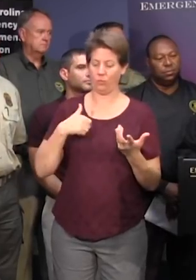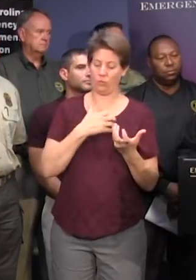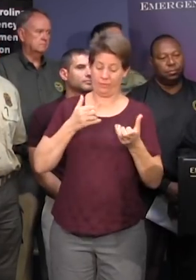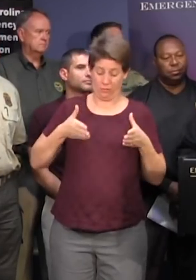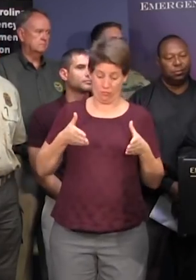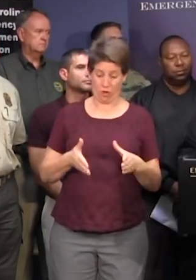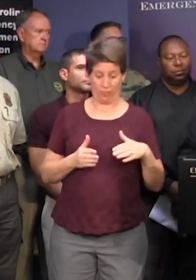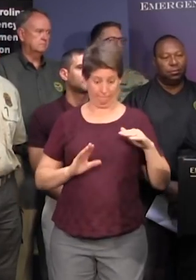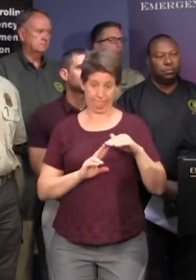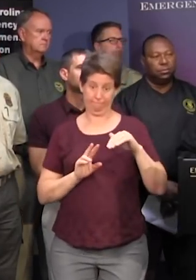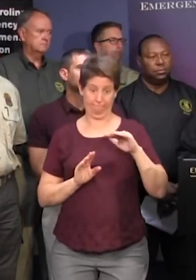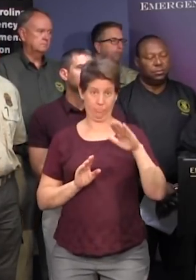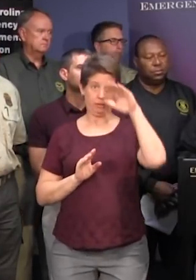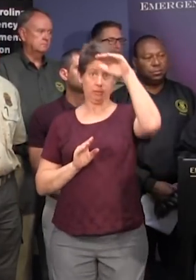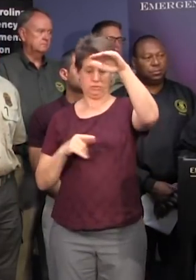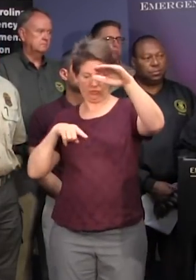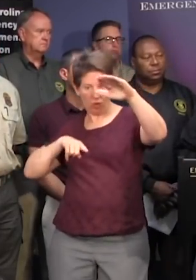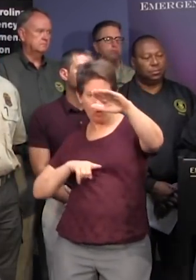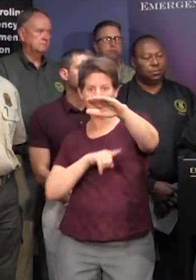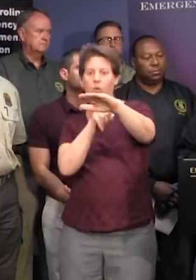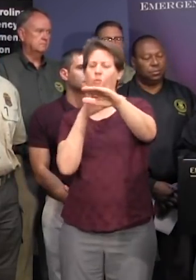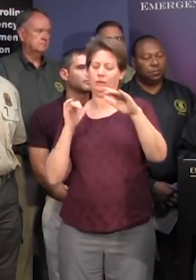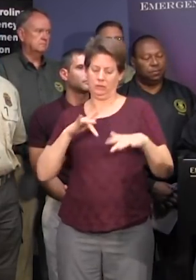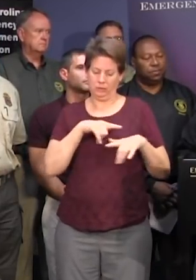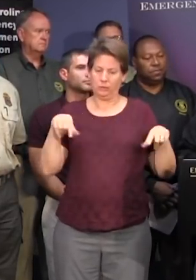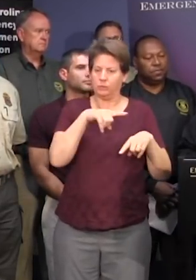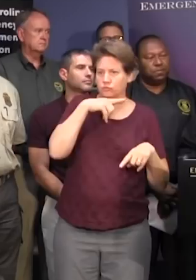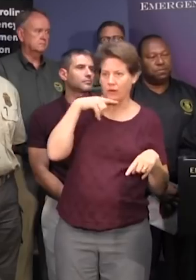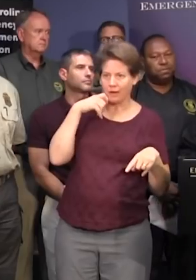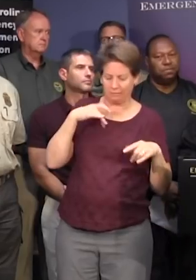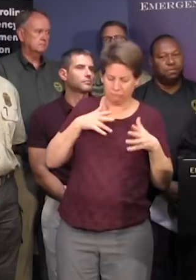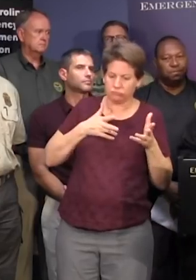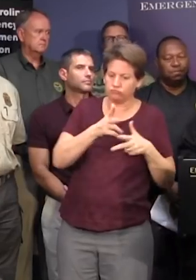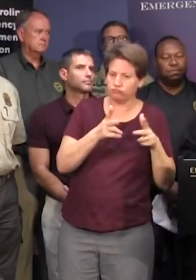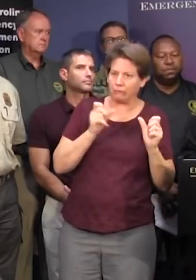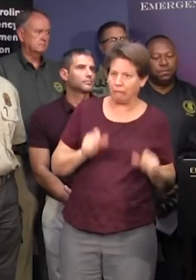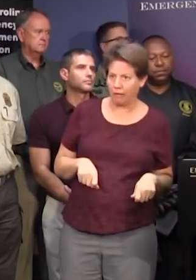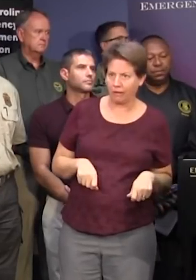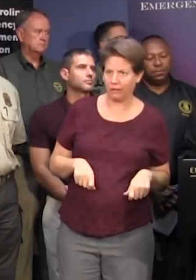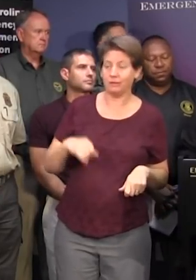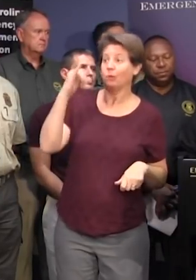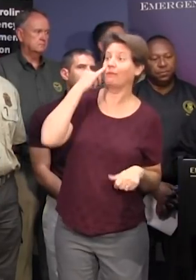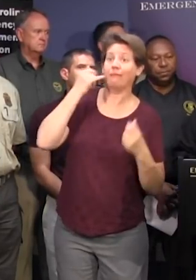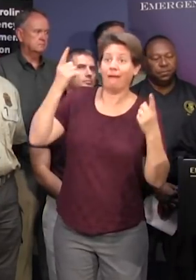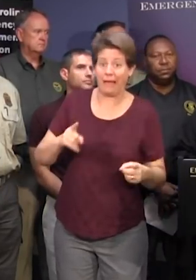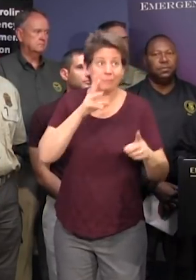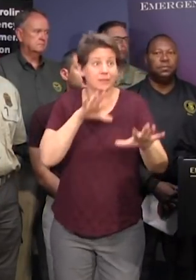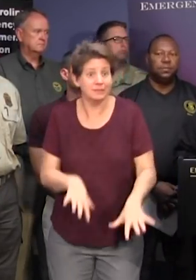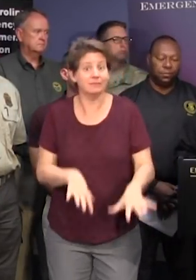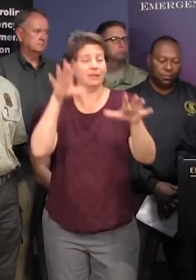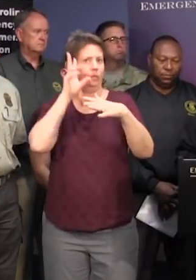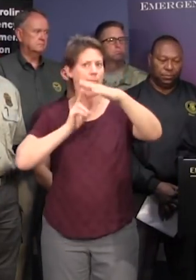roadway leading to the bridge accessible and dry based on worst case scenario flooding event as